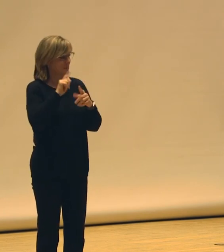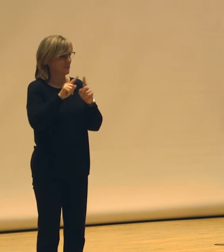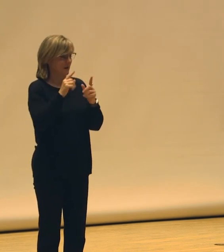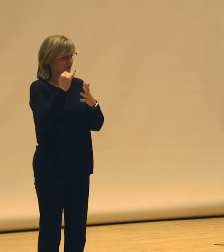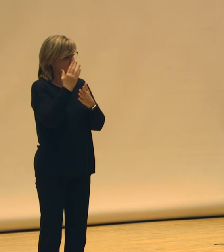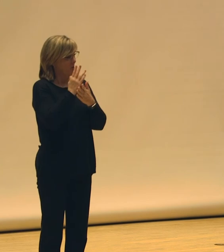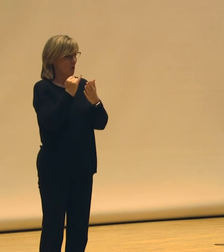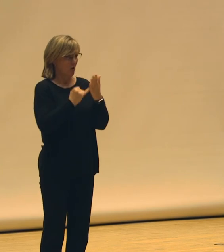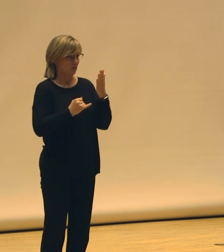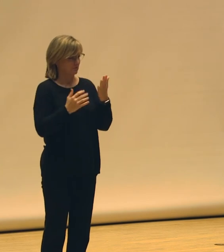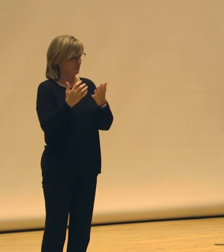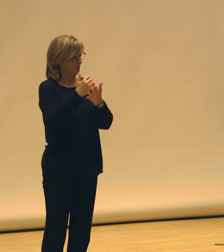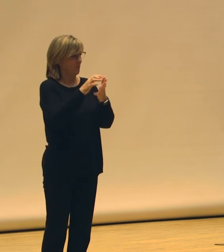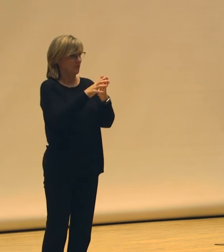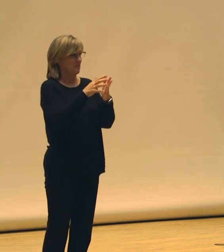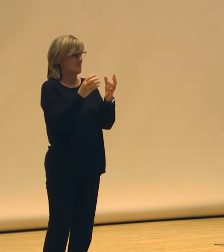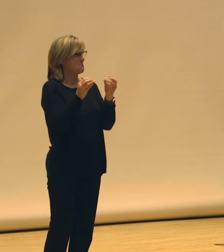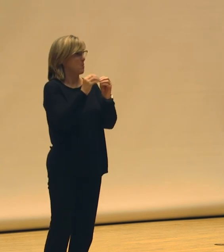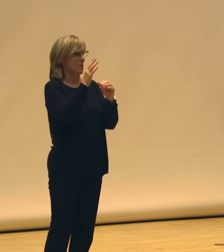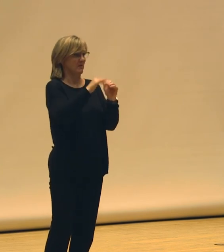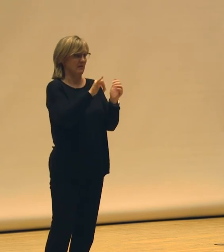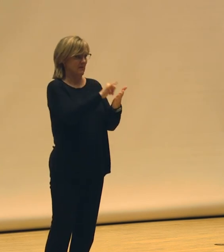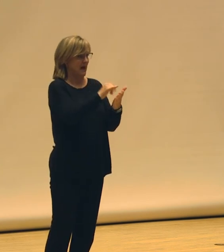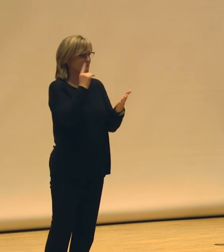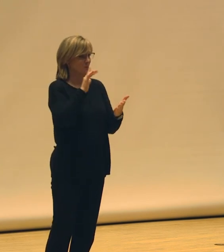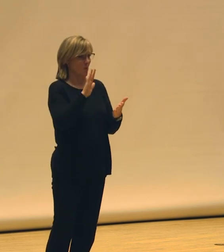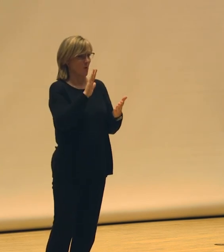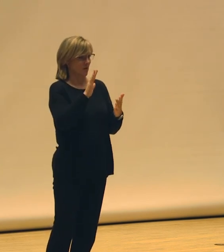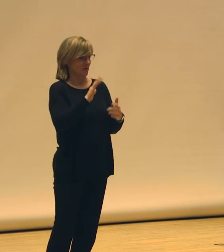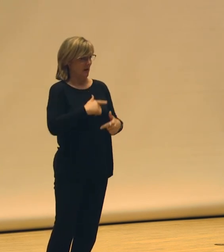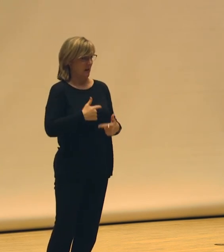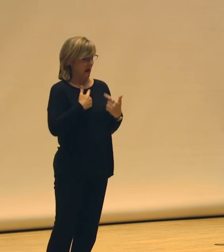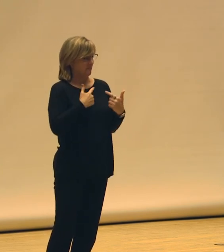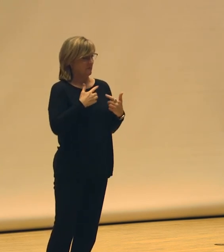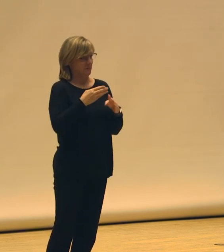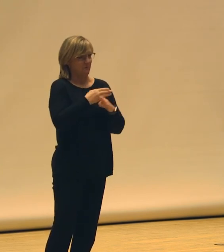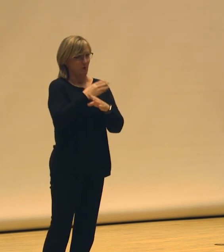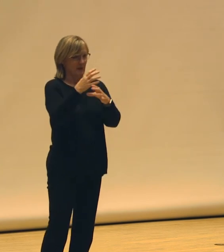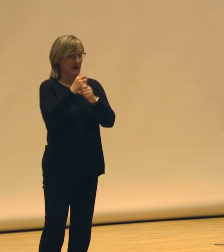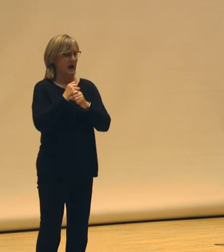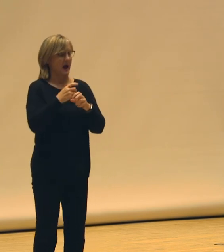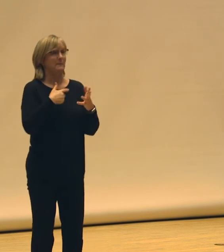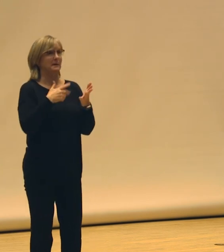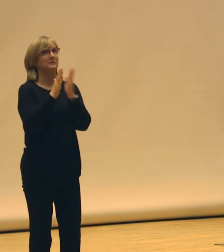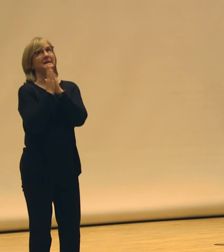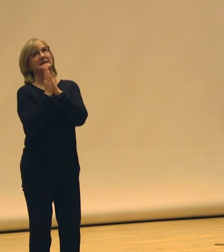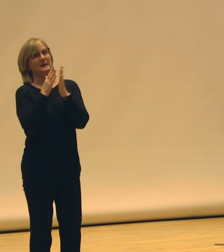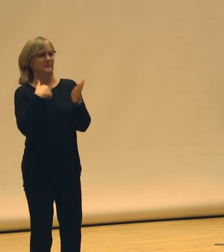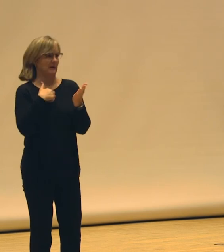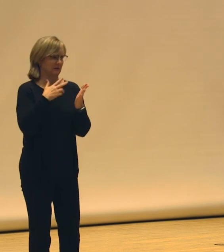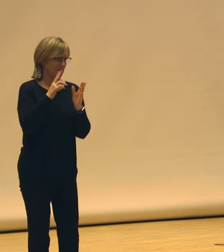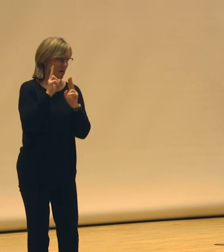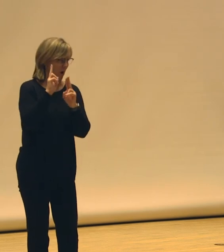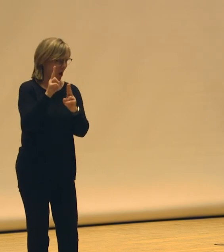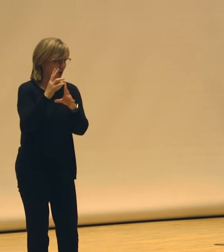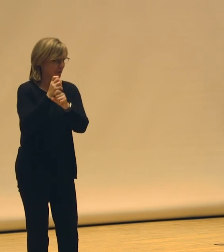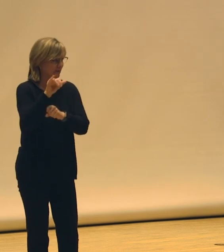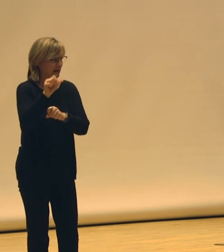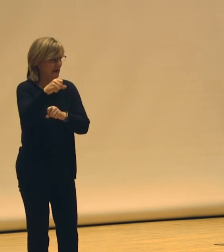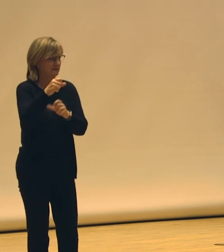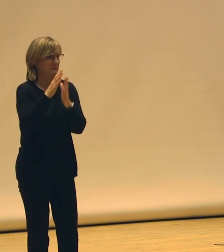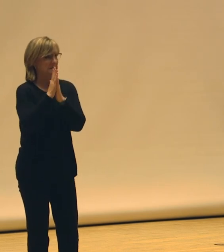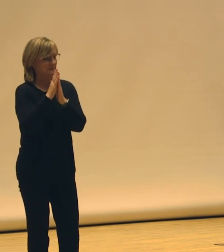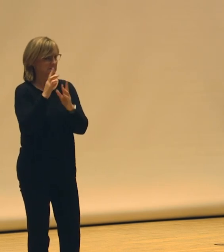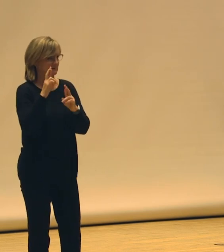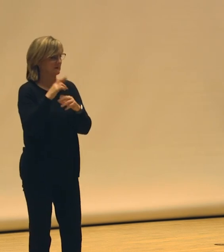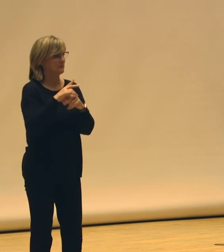over the course of their lifetime before they got that award. And not to diminish that award, please, baby, please. But you know, like, yeah, the